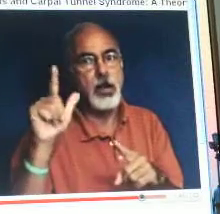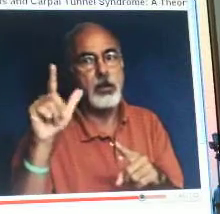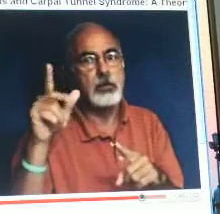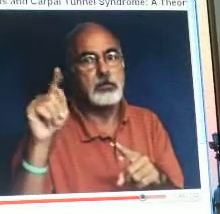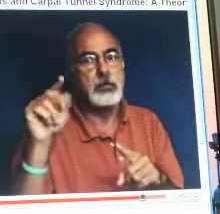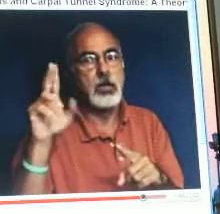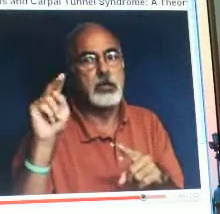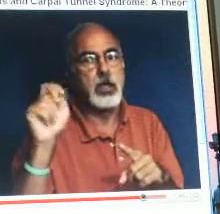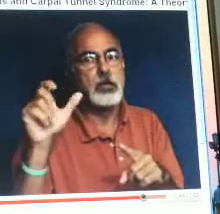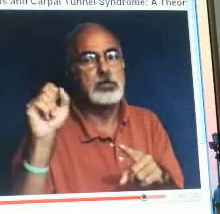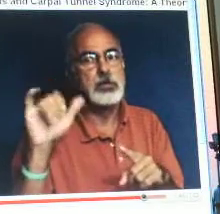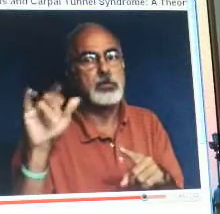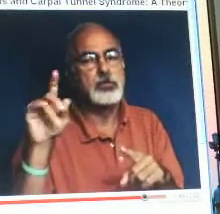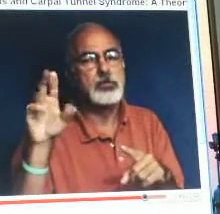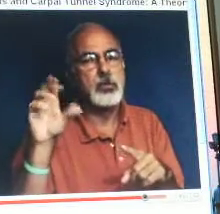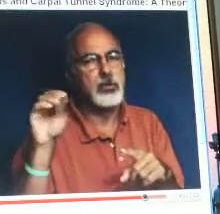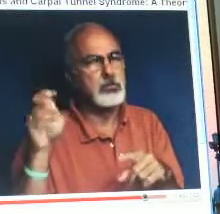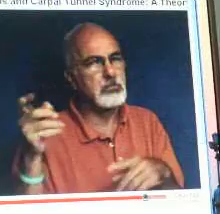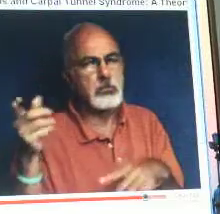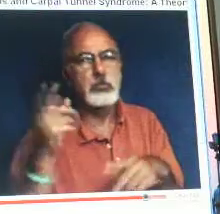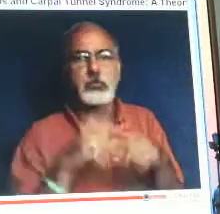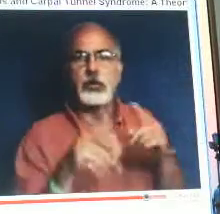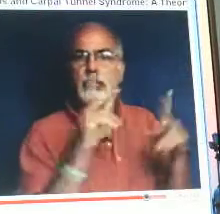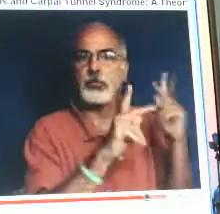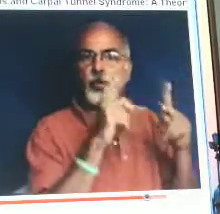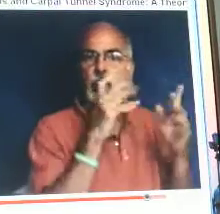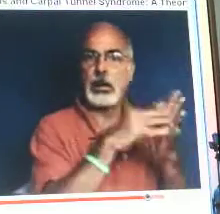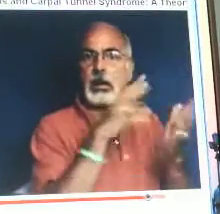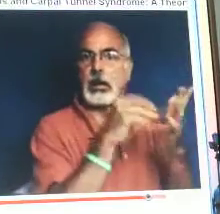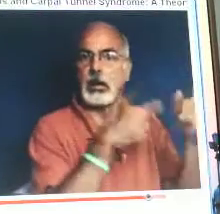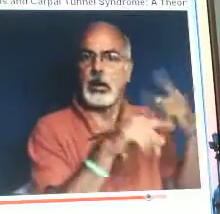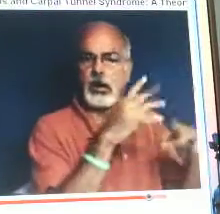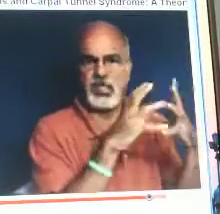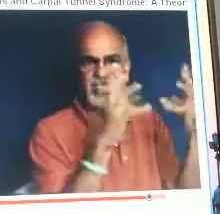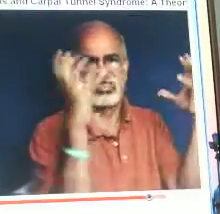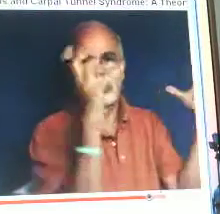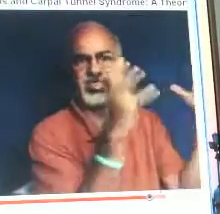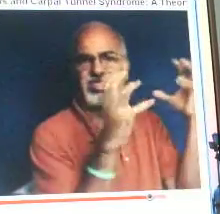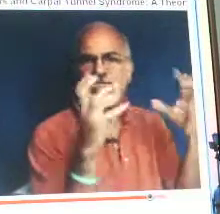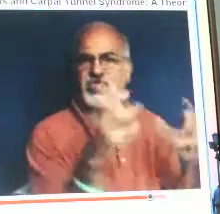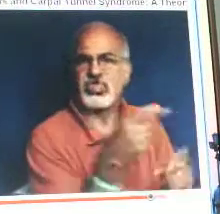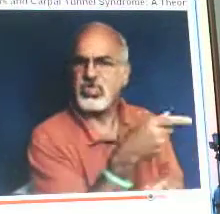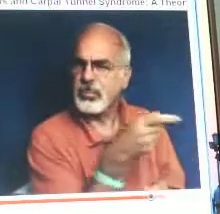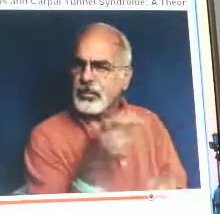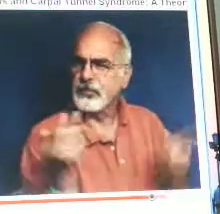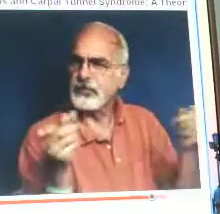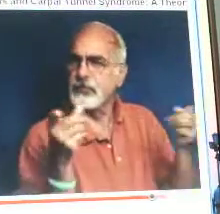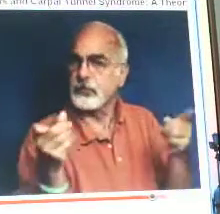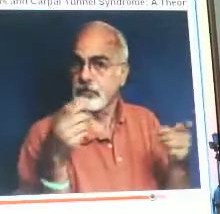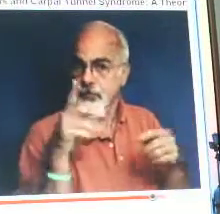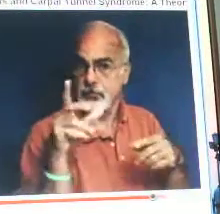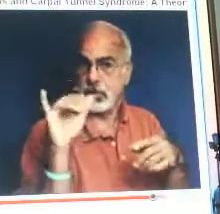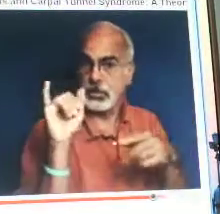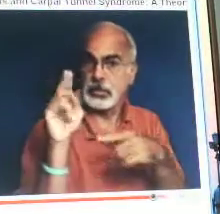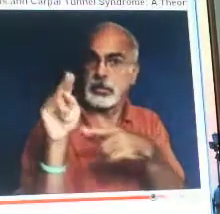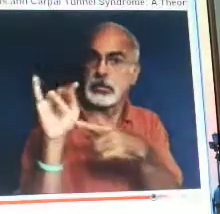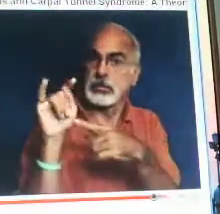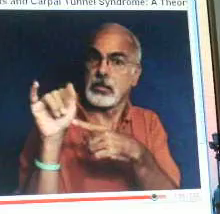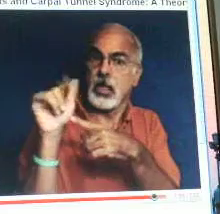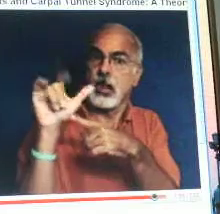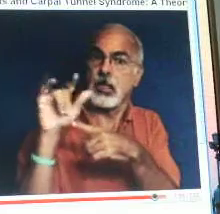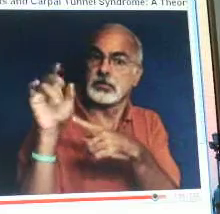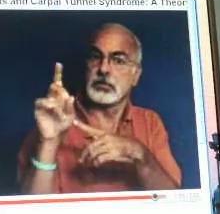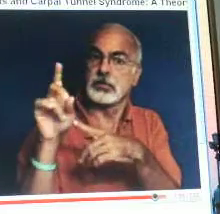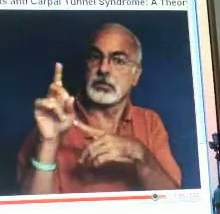were impacted with carpal tunnel, but the people that were just learning sign language weren't really. So, he was just trying to